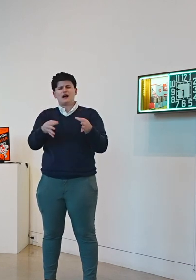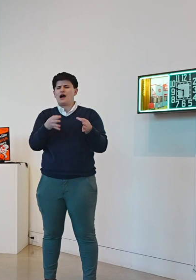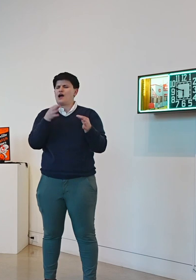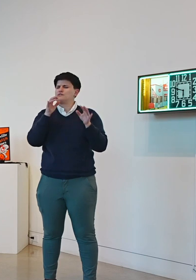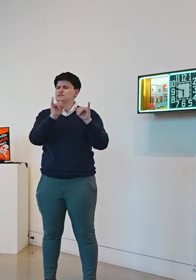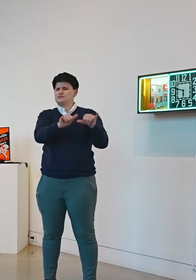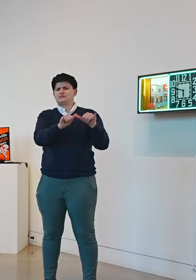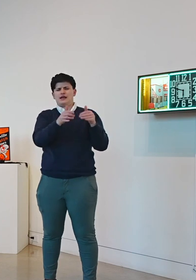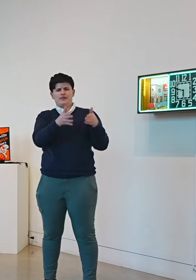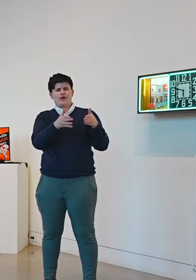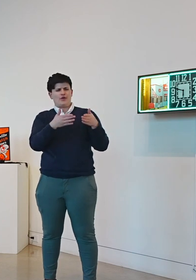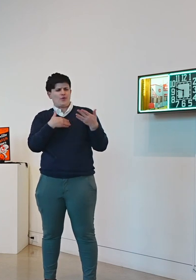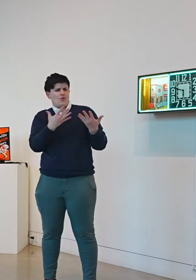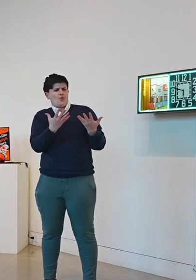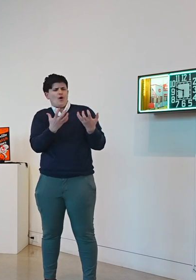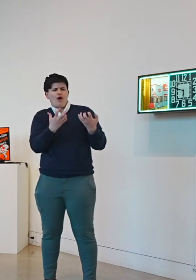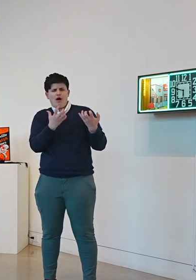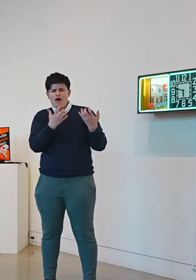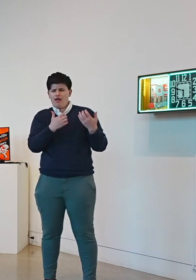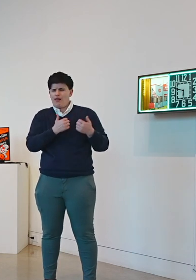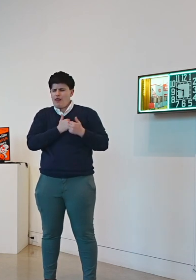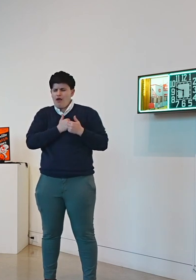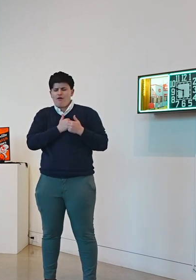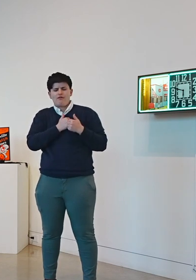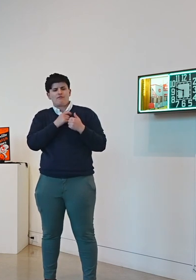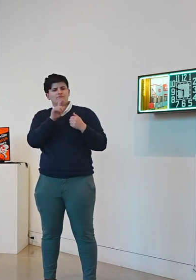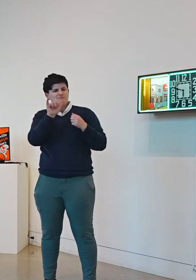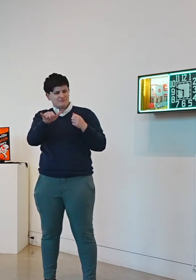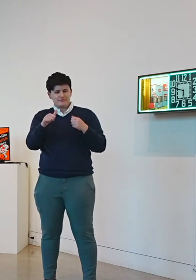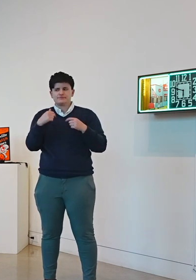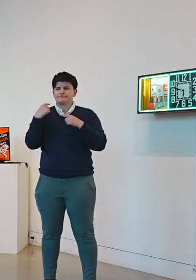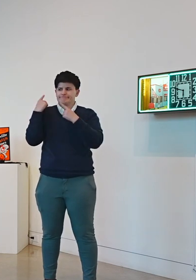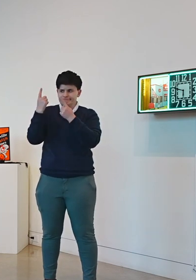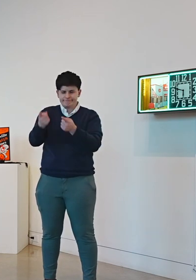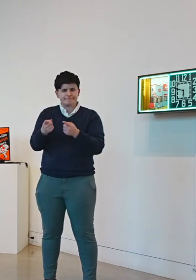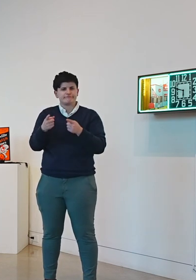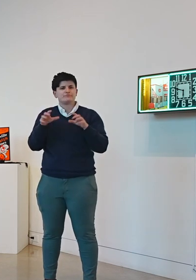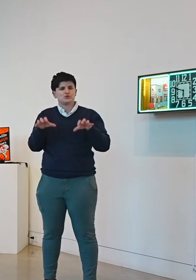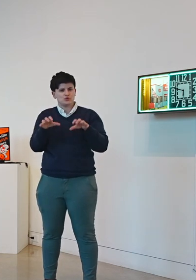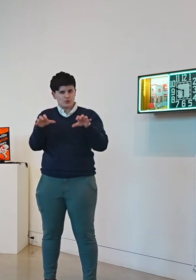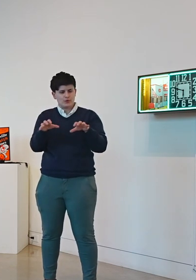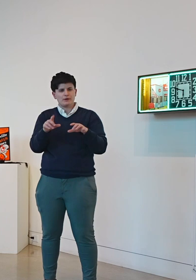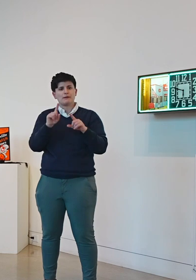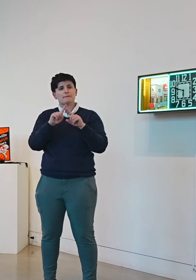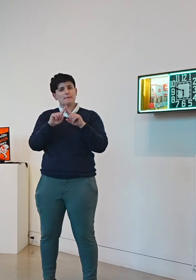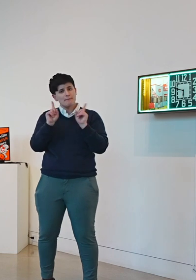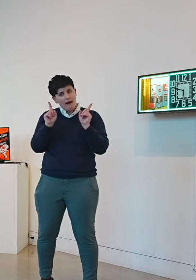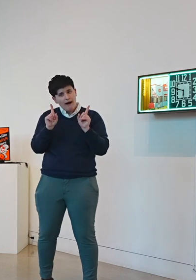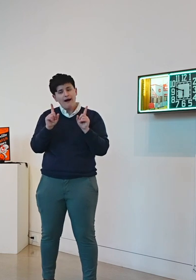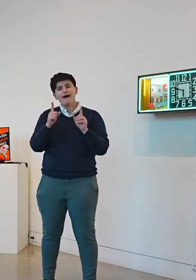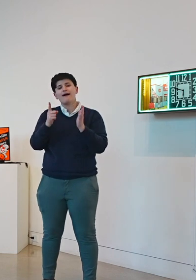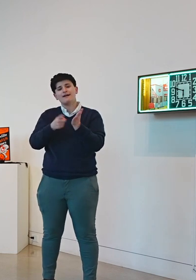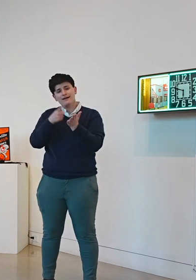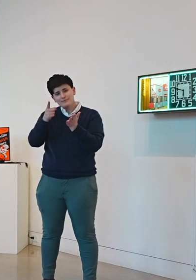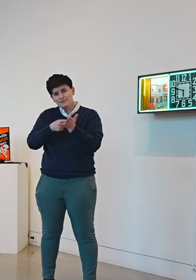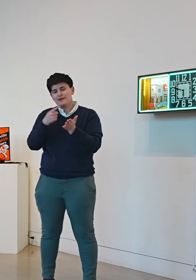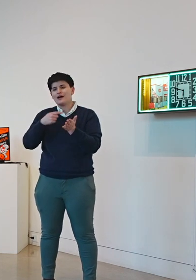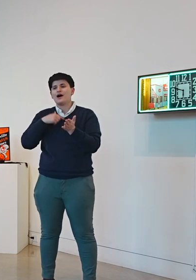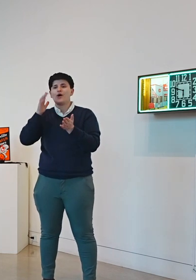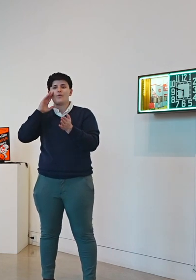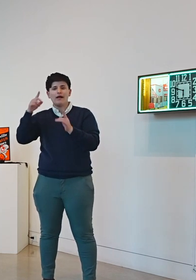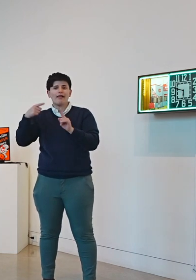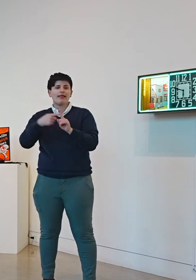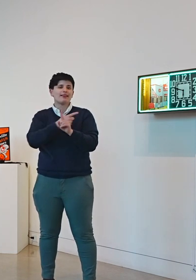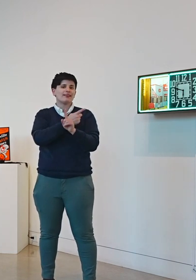so that's pretty much what I've been doing ever since then but I kind of go off every now and then